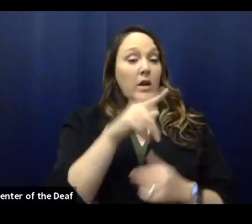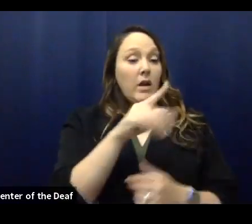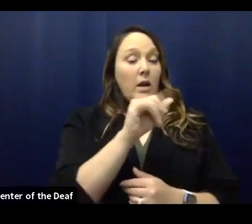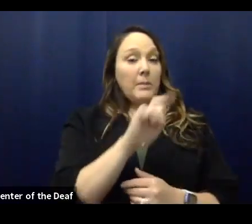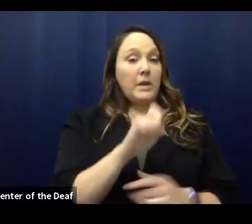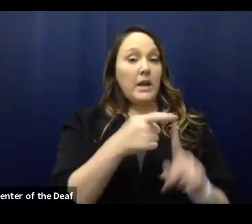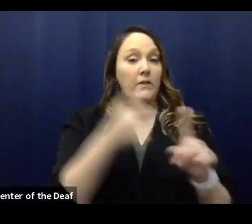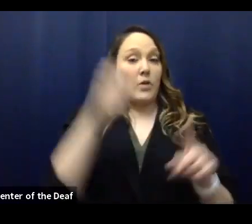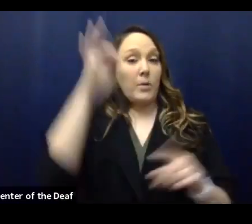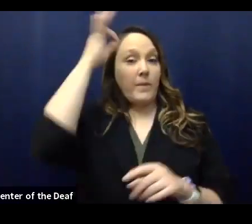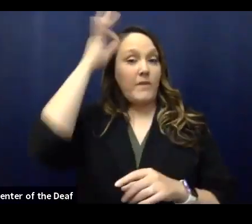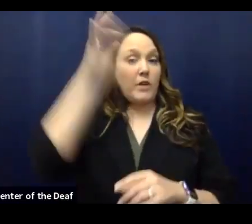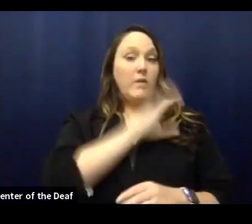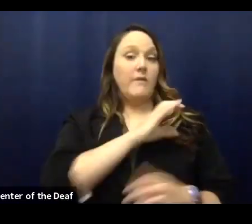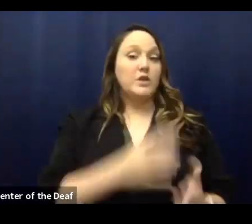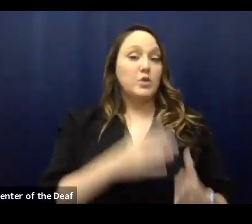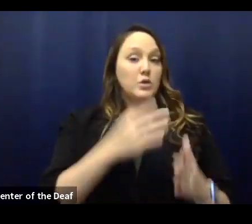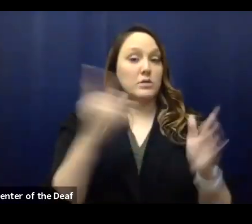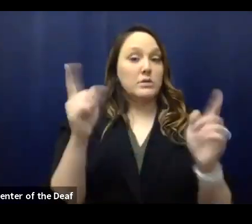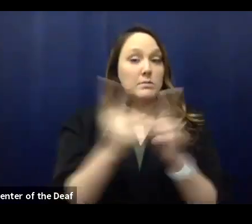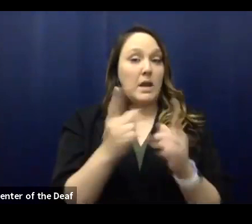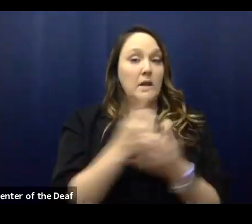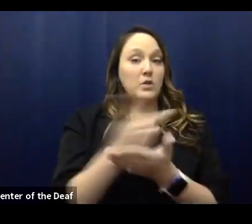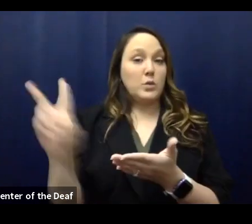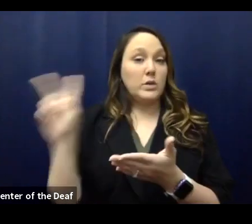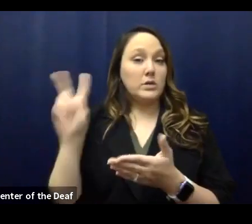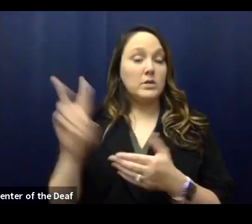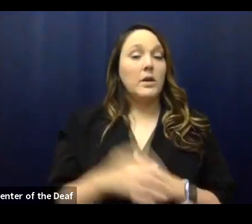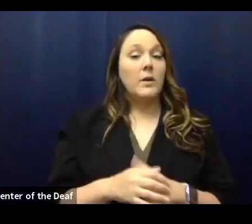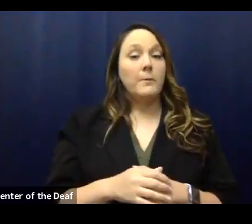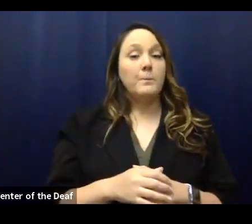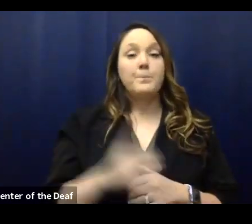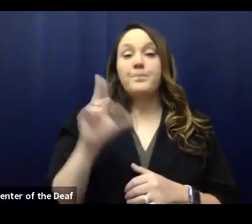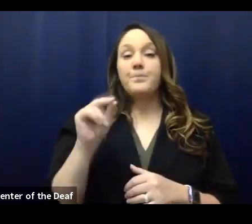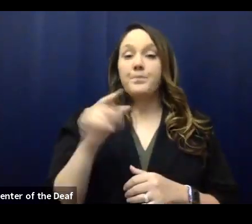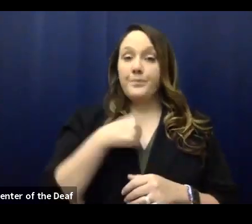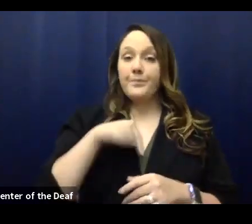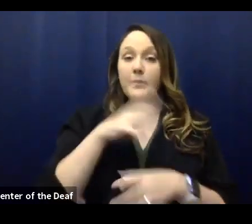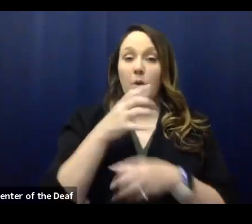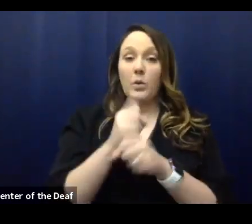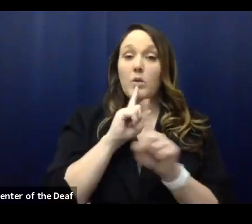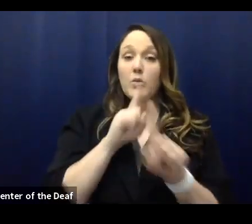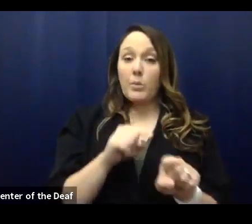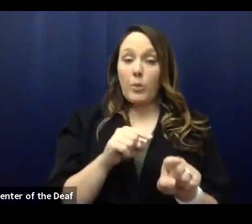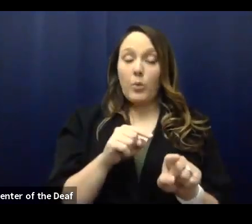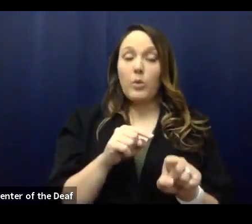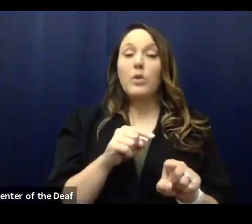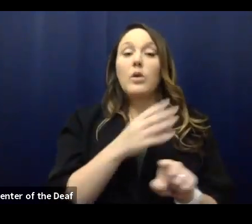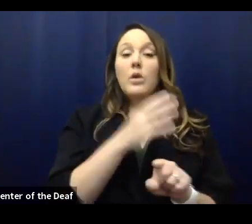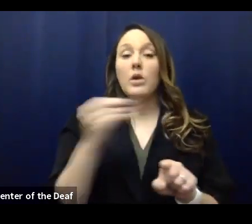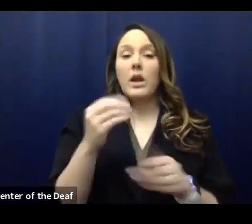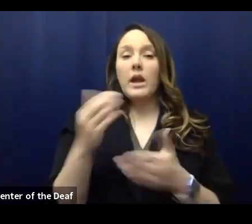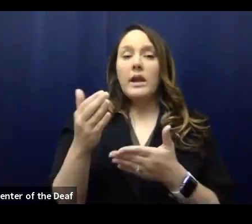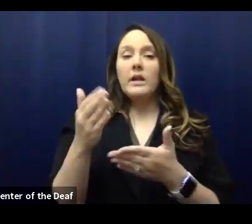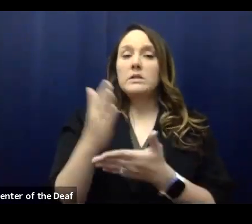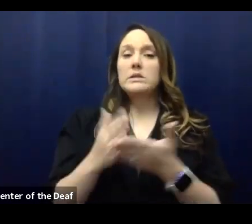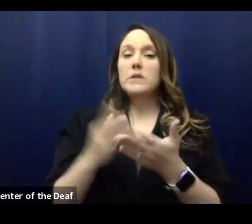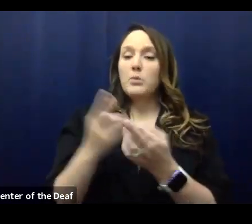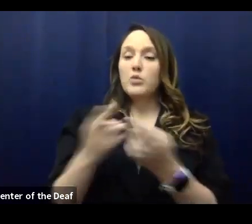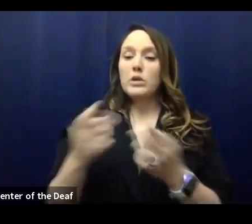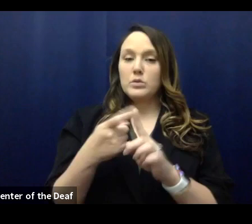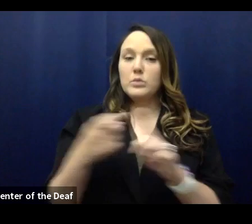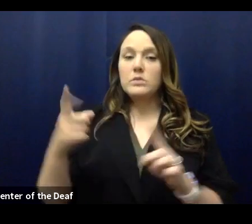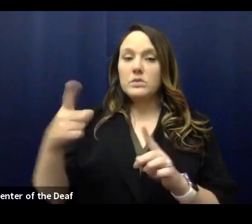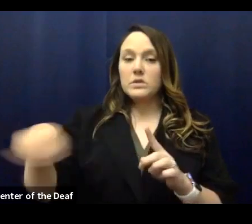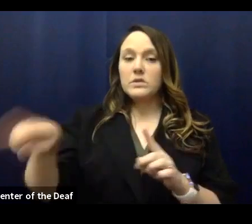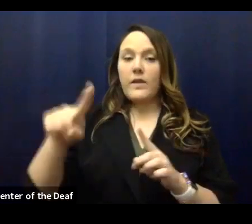the week before last? Uh, no, we received their, uh, report, um, and we've received some resources from them. And I know that